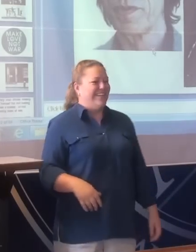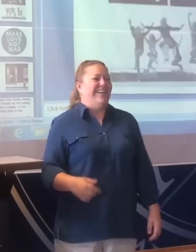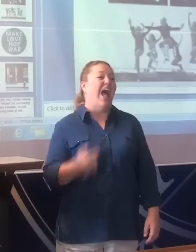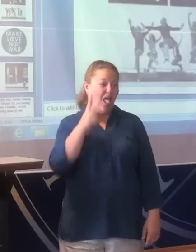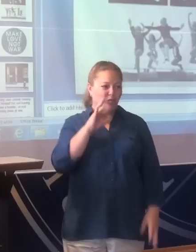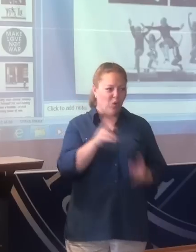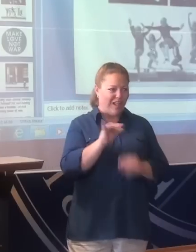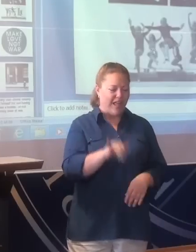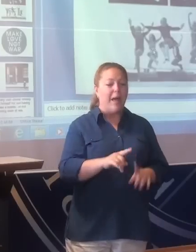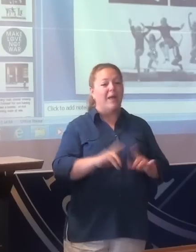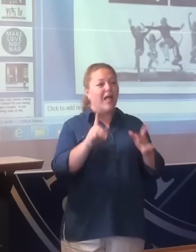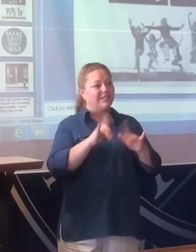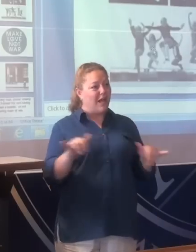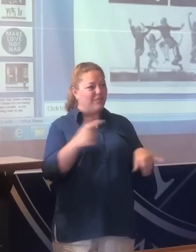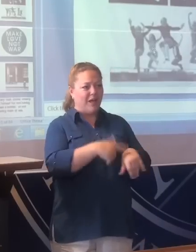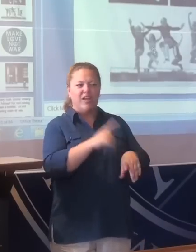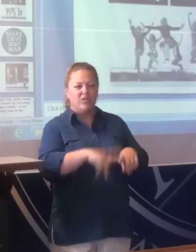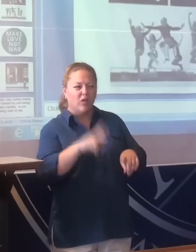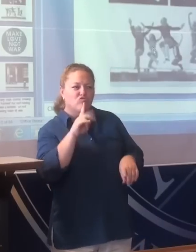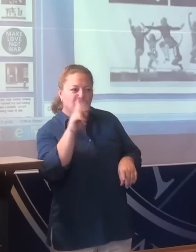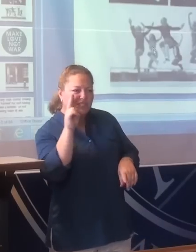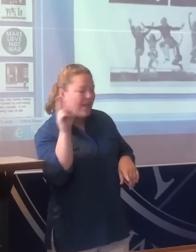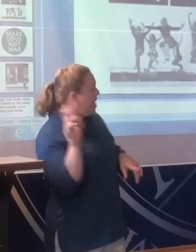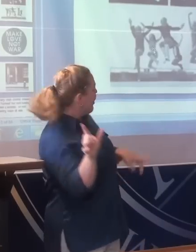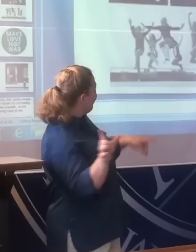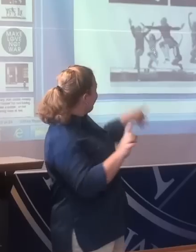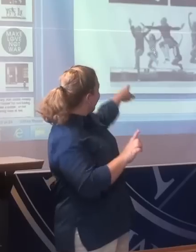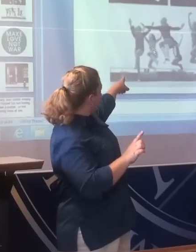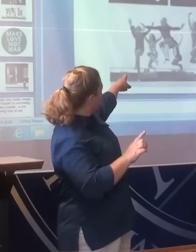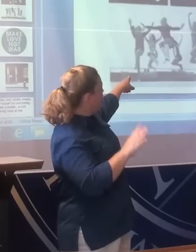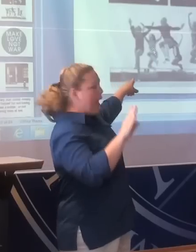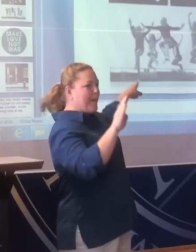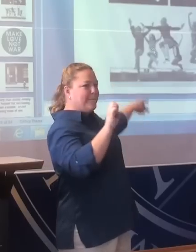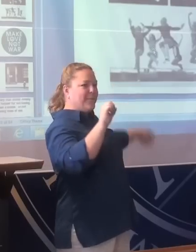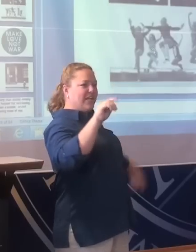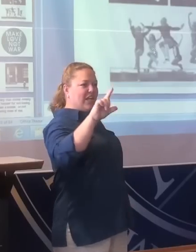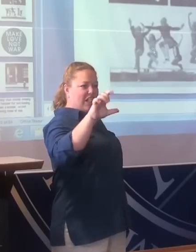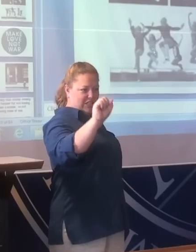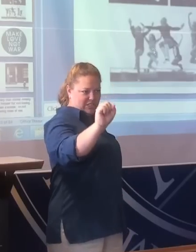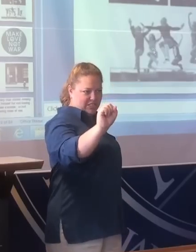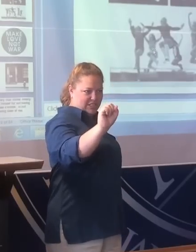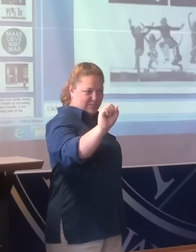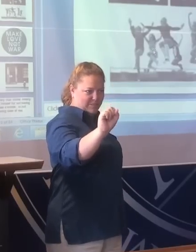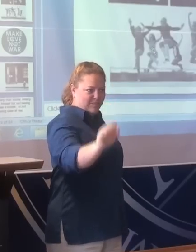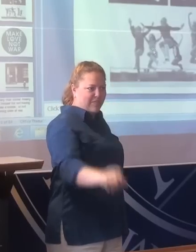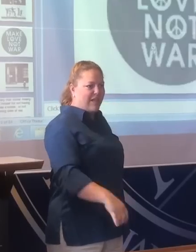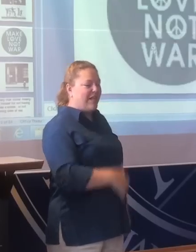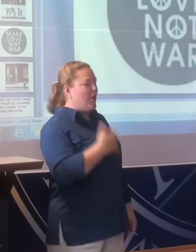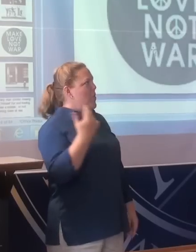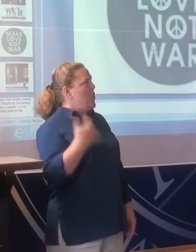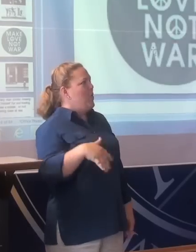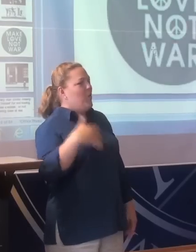Then, at the same time, I can't really see them, there's a band up there on the left, I think they're called the Feetals. And this was the swinging